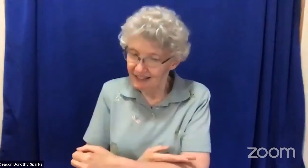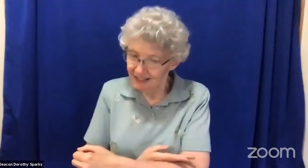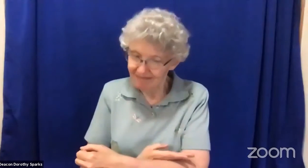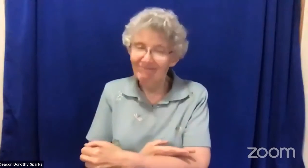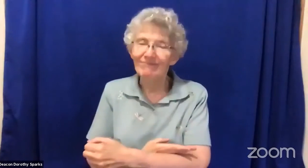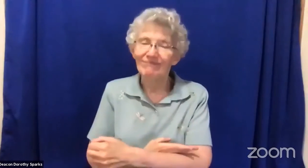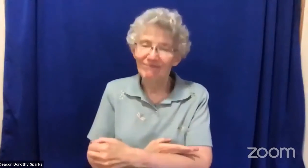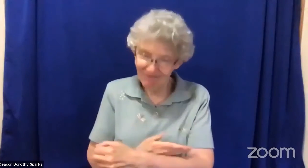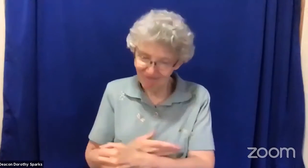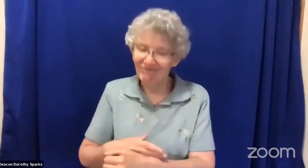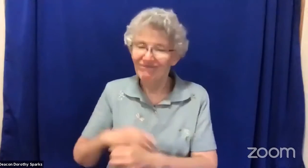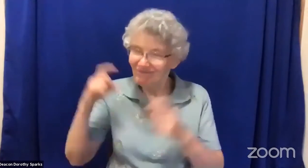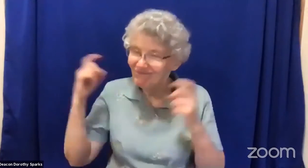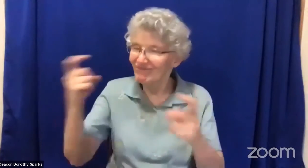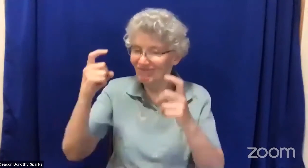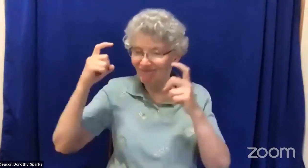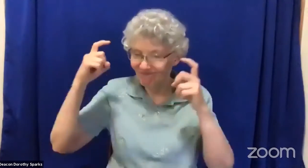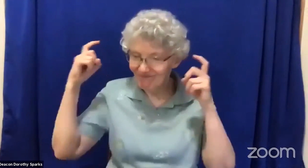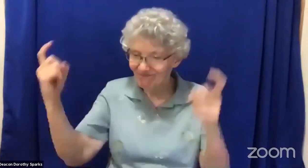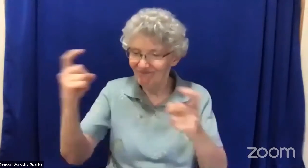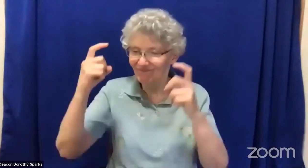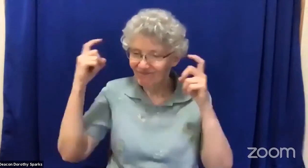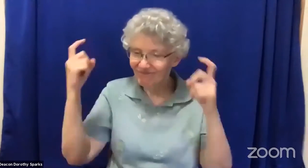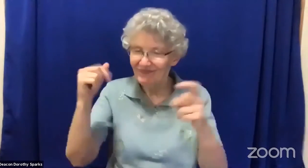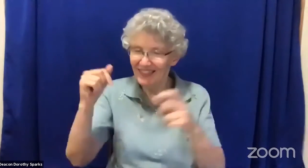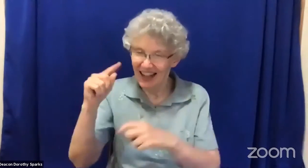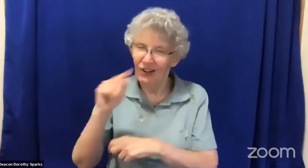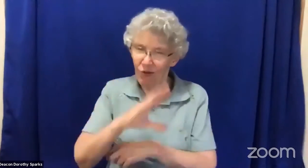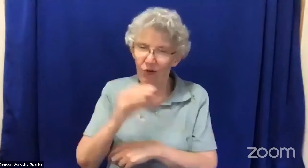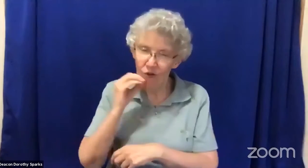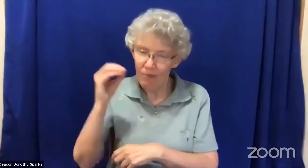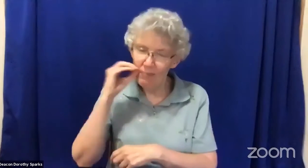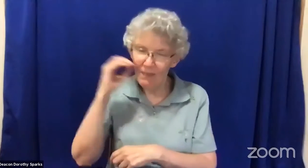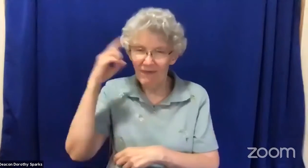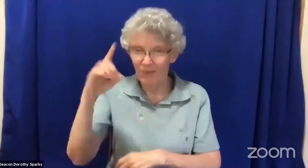Job's sons took turns having feasts in their homes